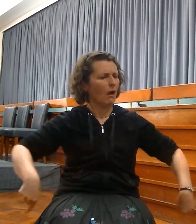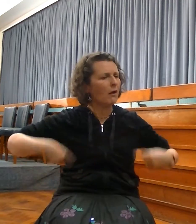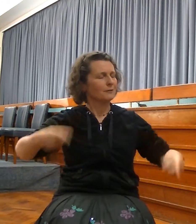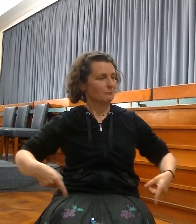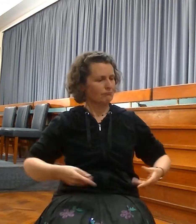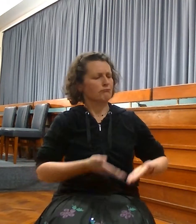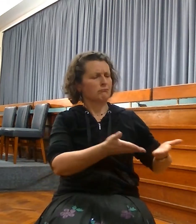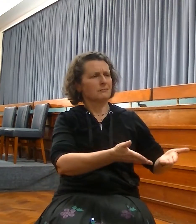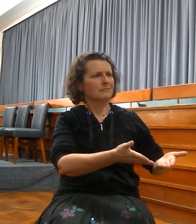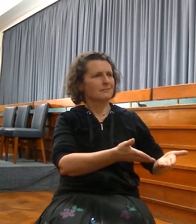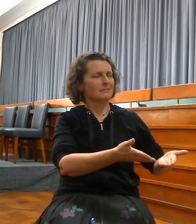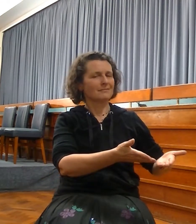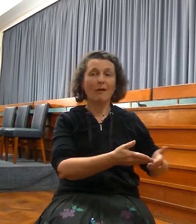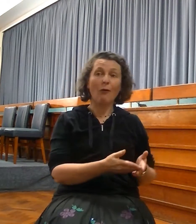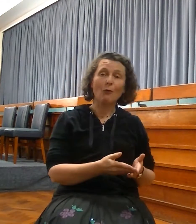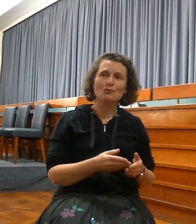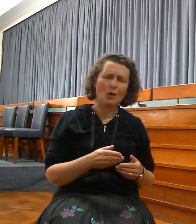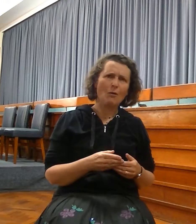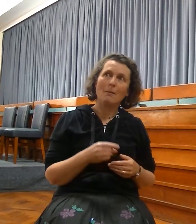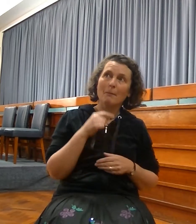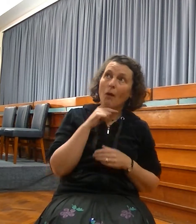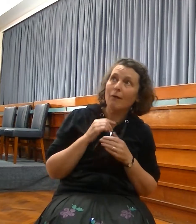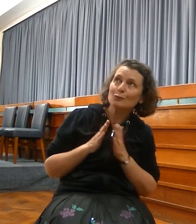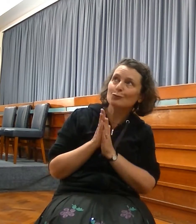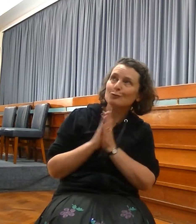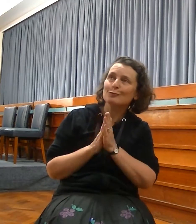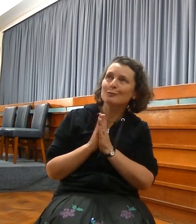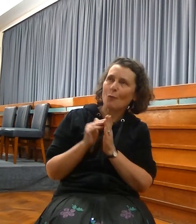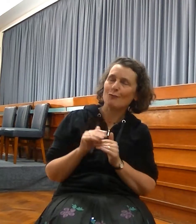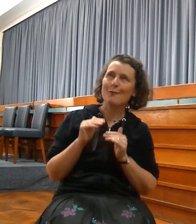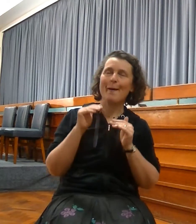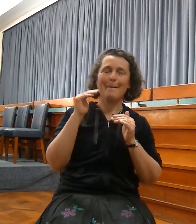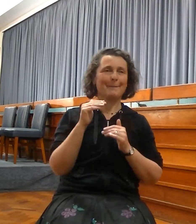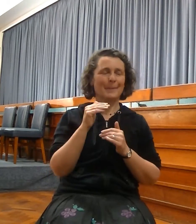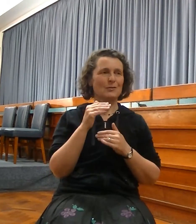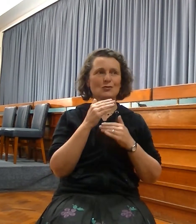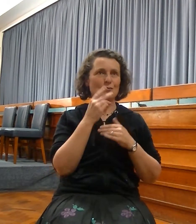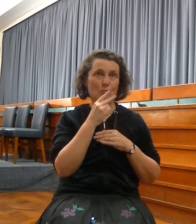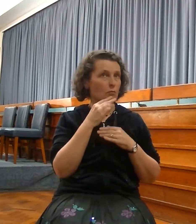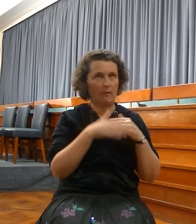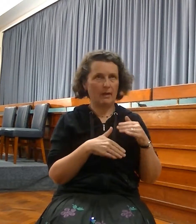And the boy never smoked. Whether he remembered the promise of his childhood, I'm not sure.